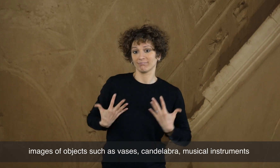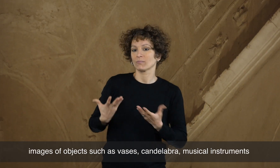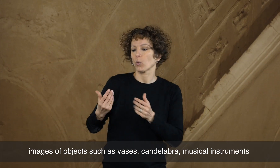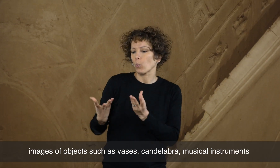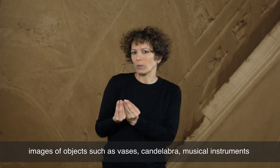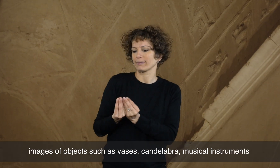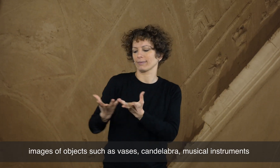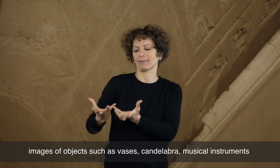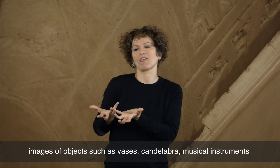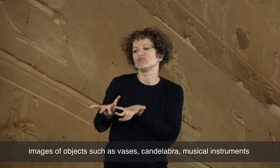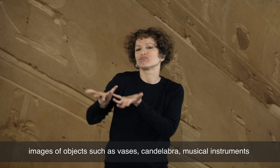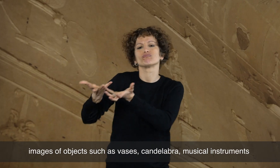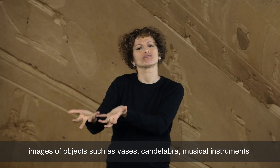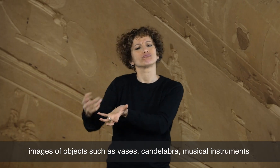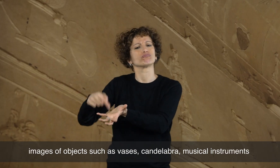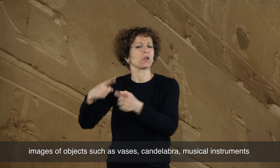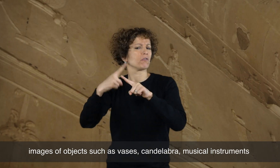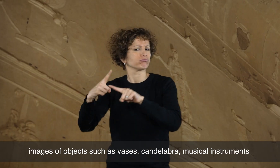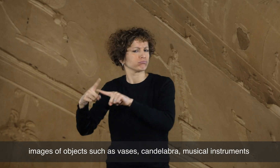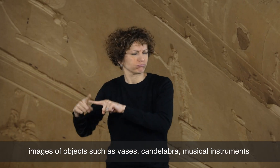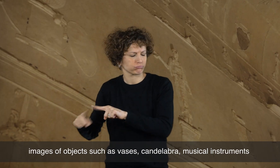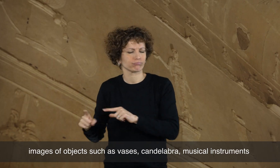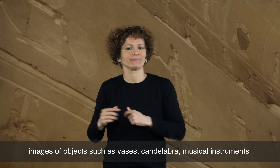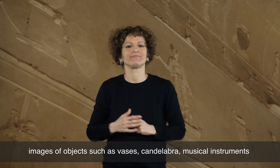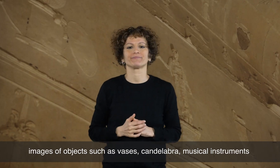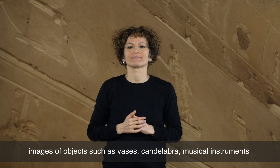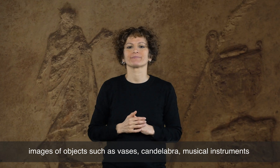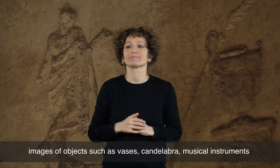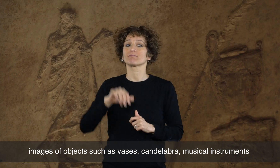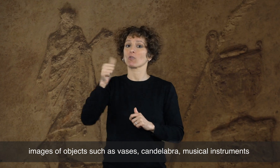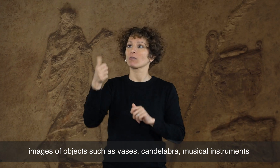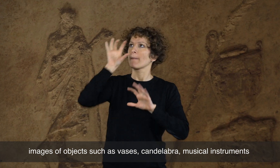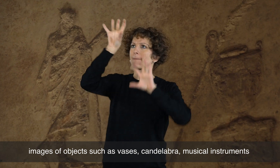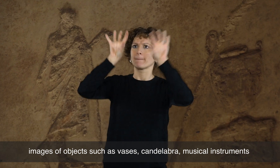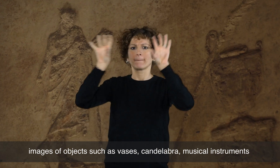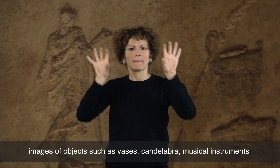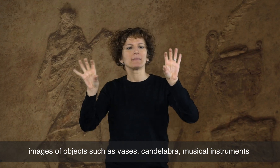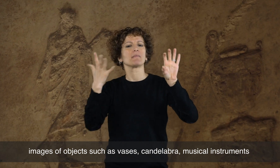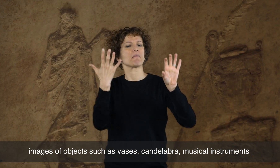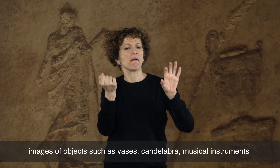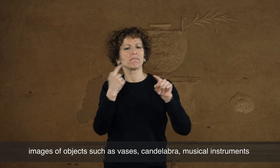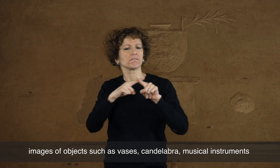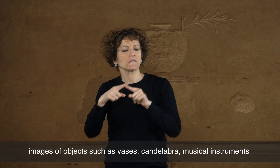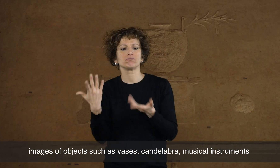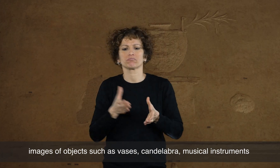objects such as bases, candelabra, musical instruments